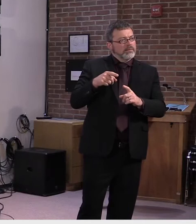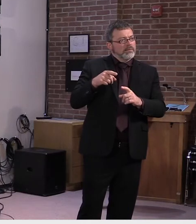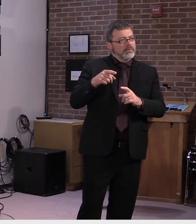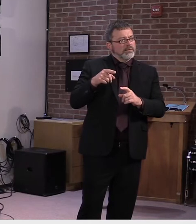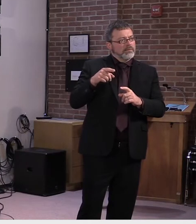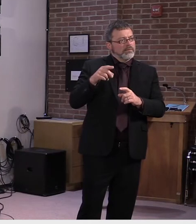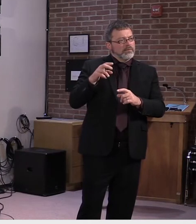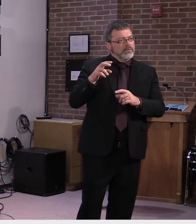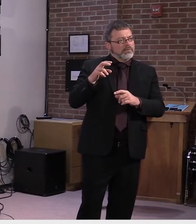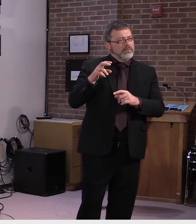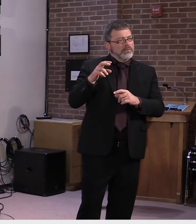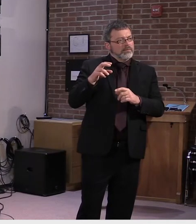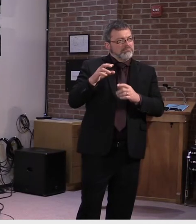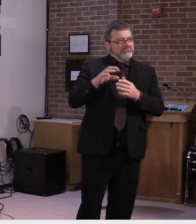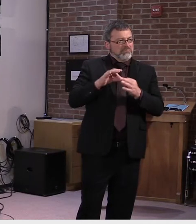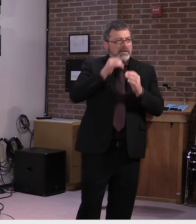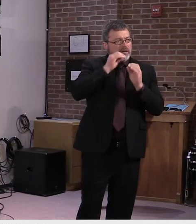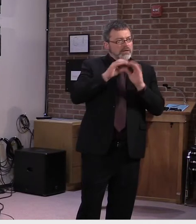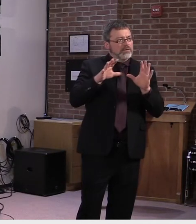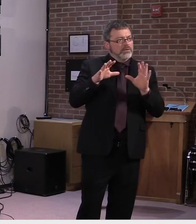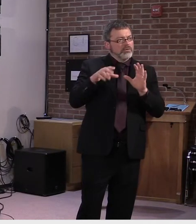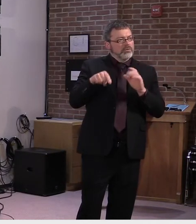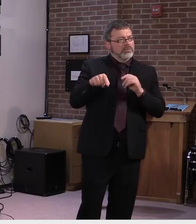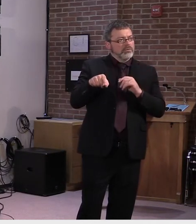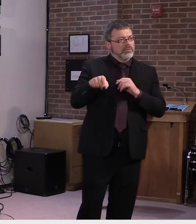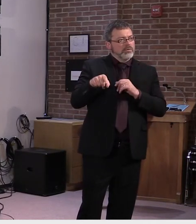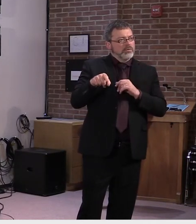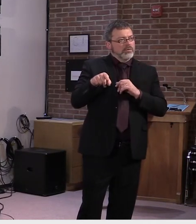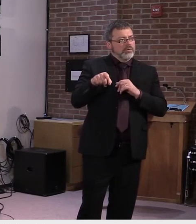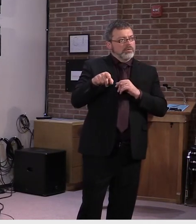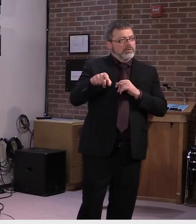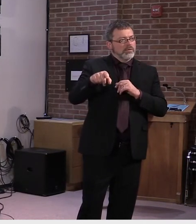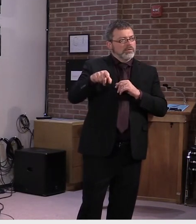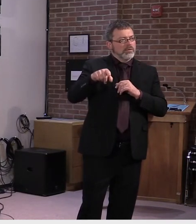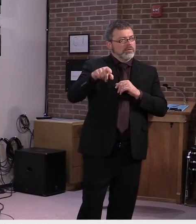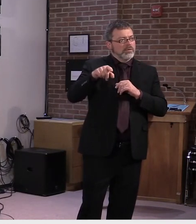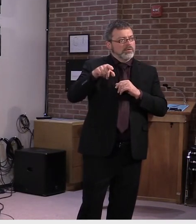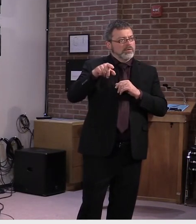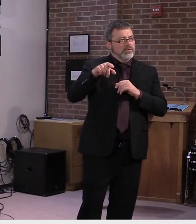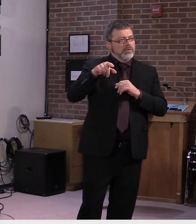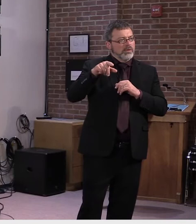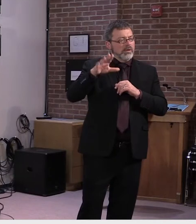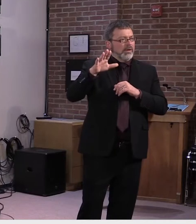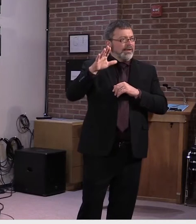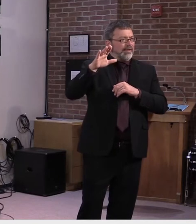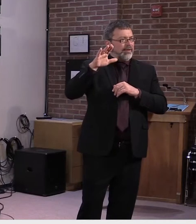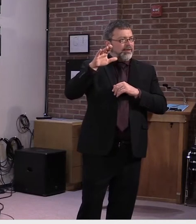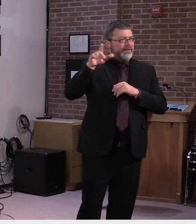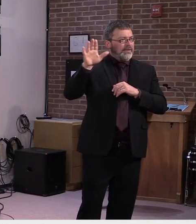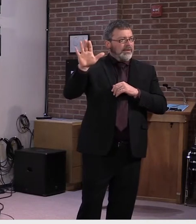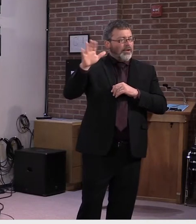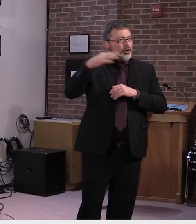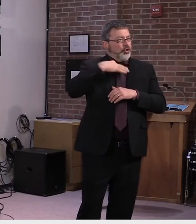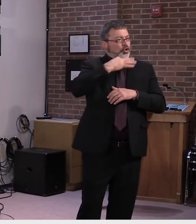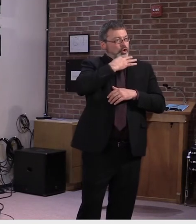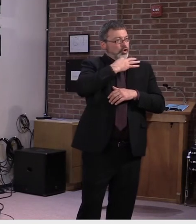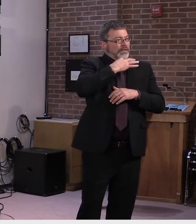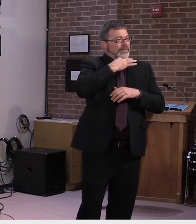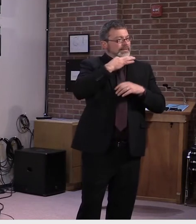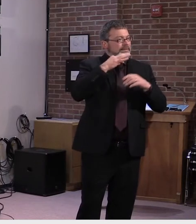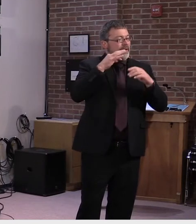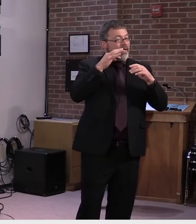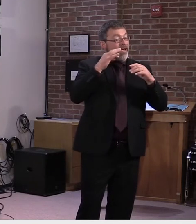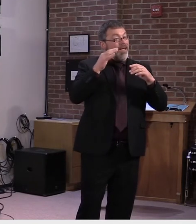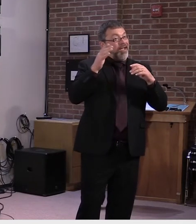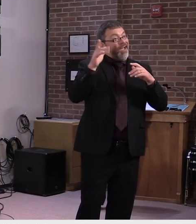Are you doing anything or is the state doing anything to sort of market the state of Vermont and its low COVID rate? Because we're starting to see evidence of